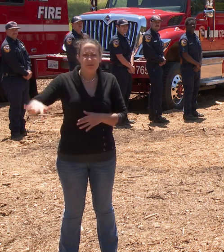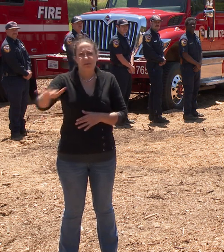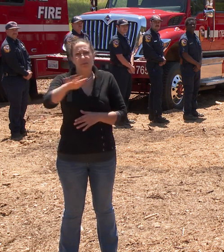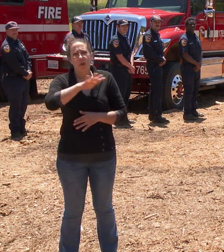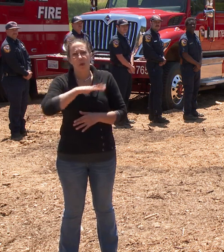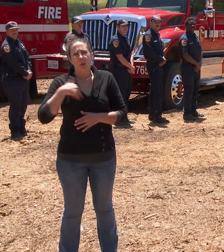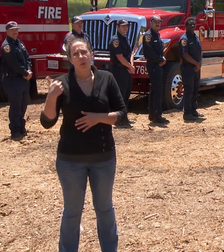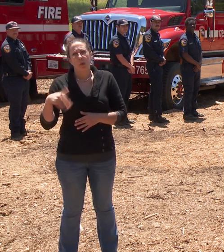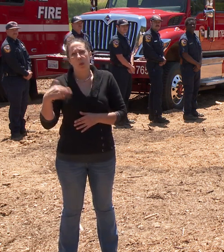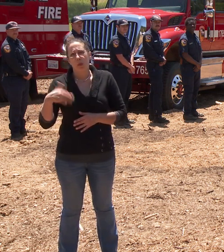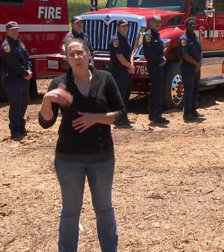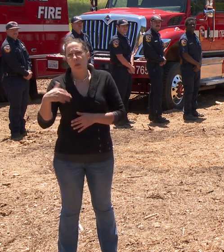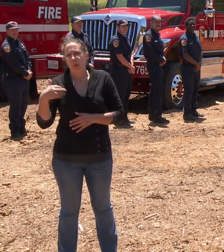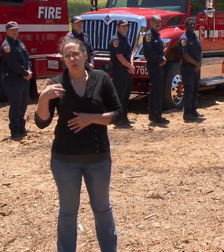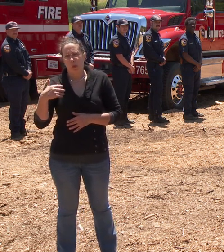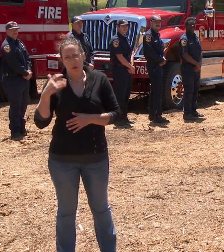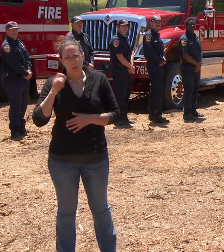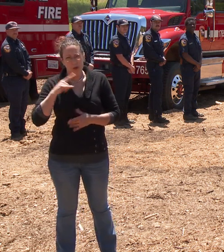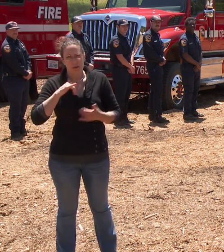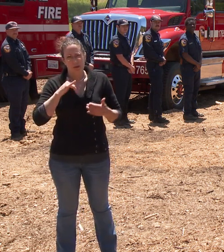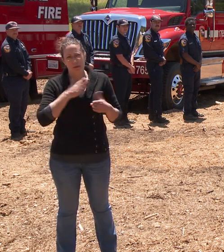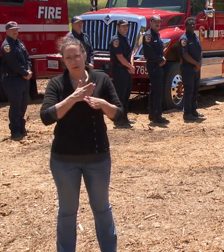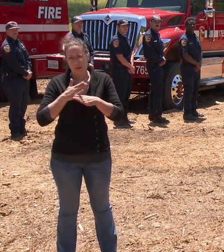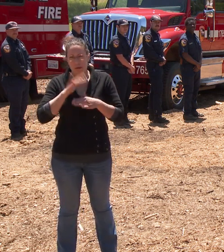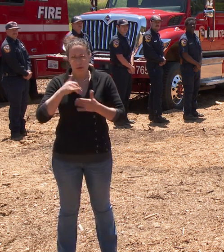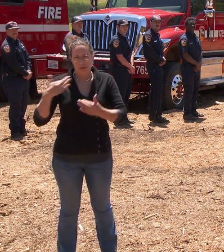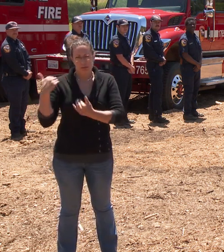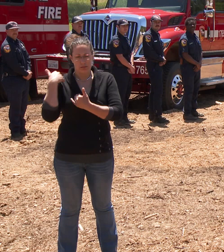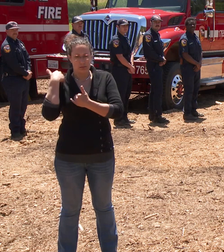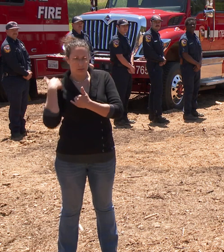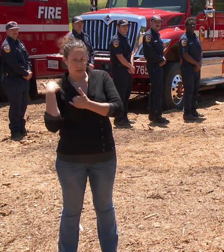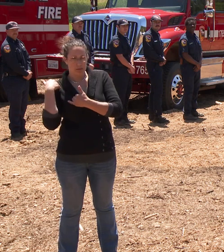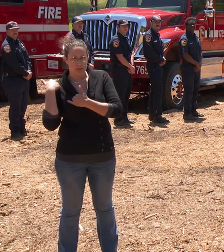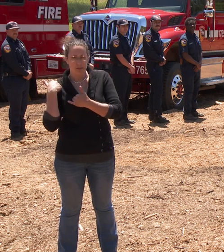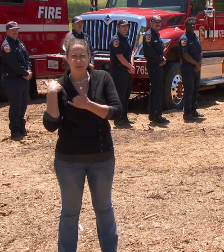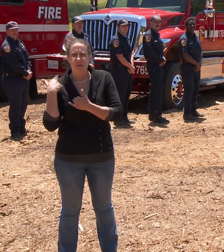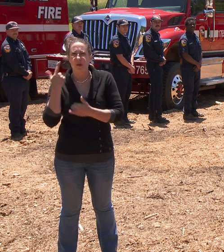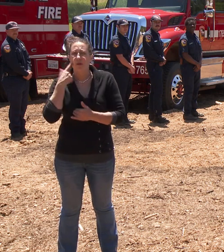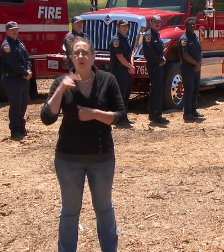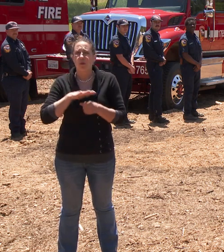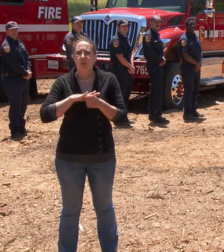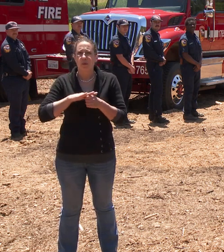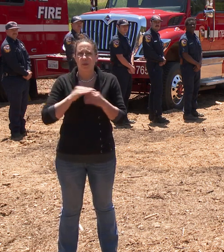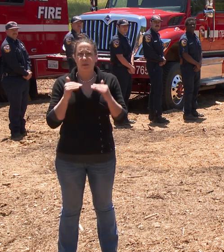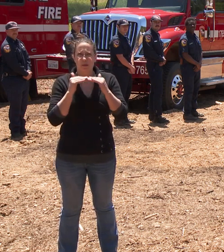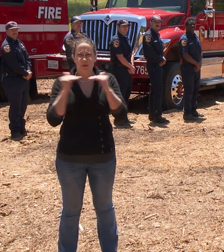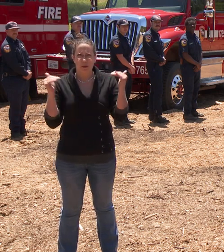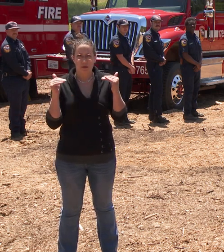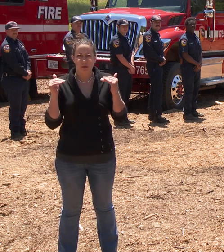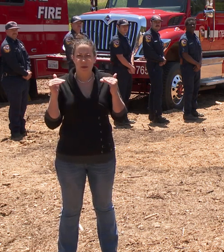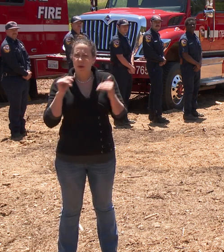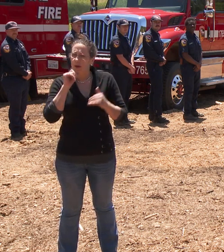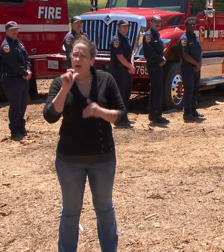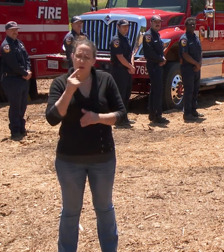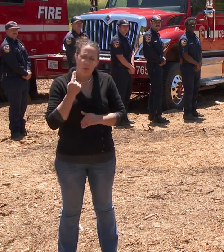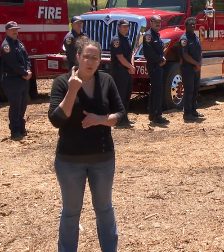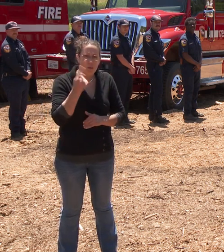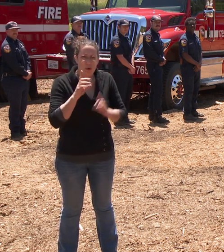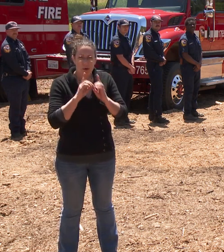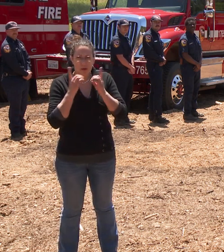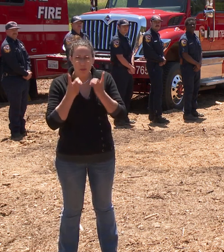a shared responsibility. And I can say that at least at the local level there is not a single department,